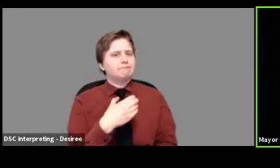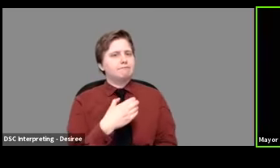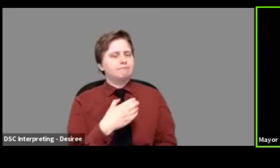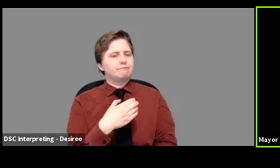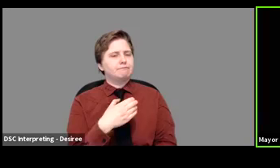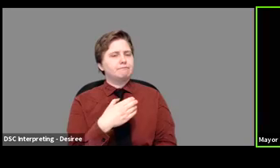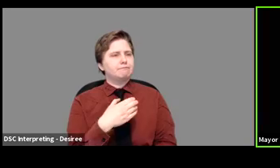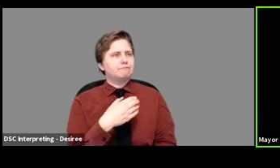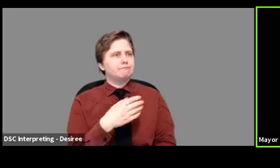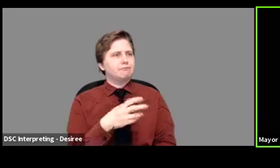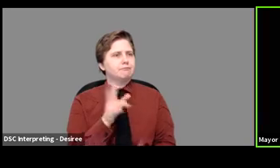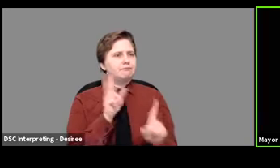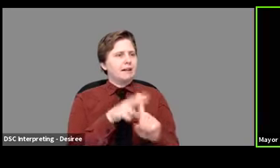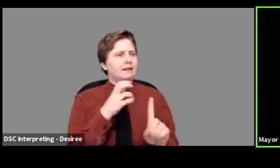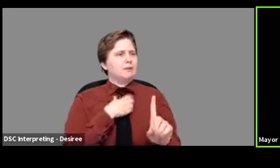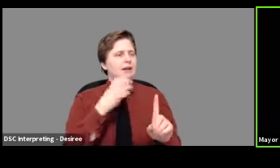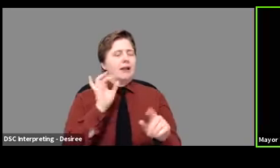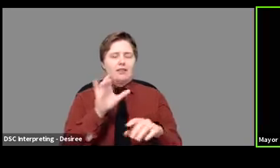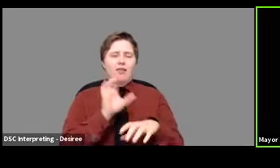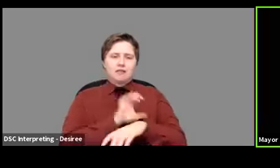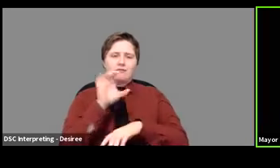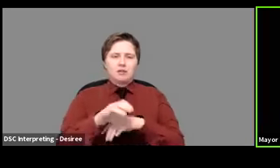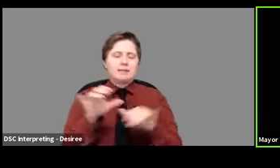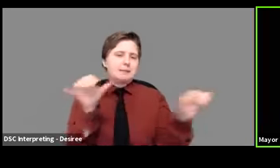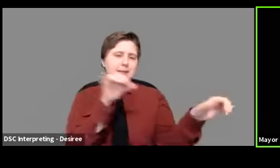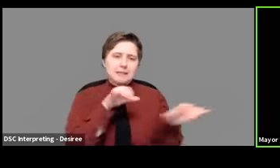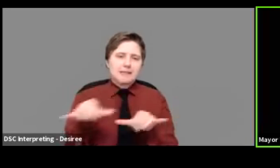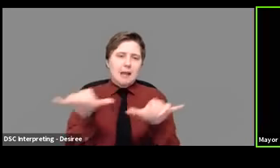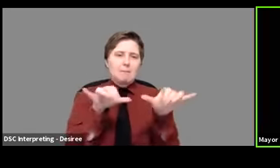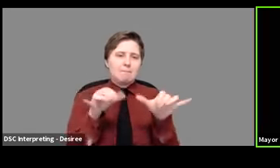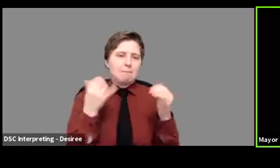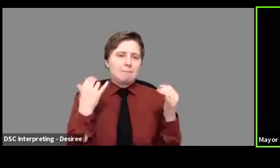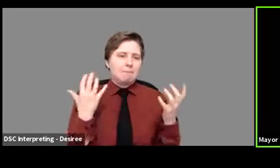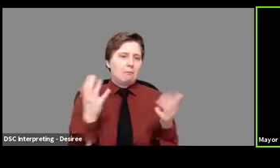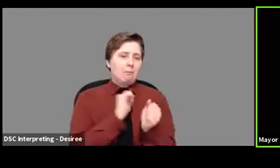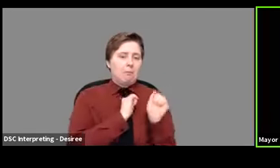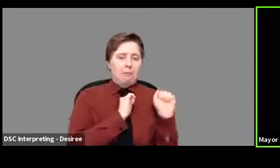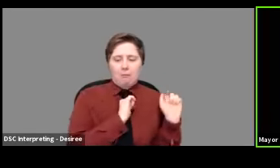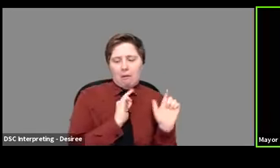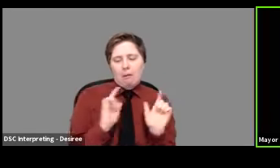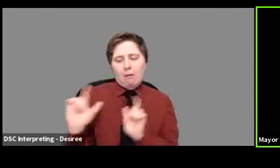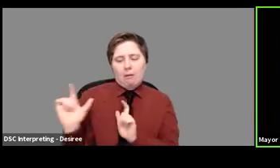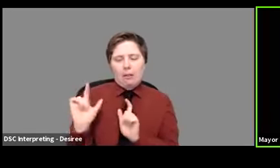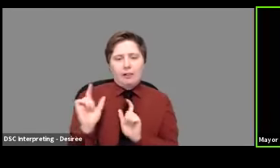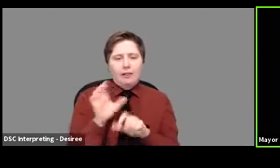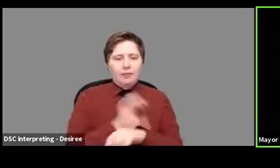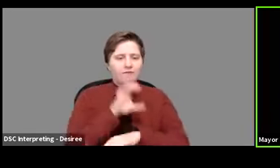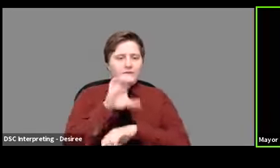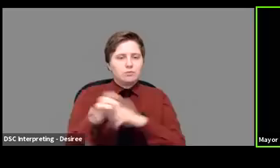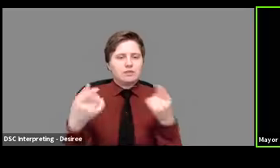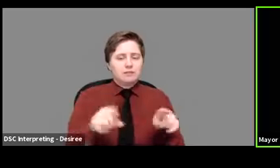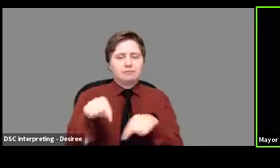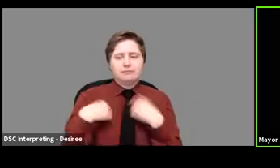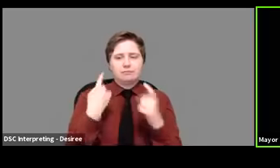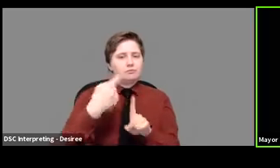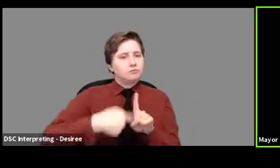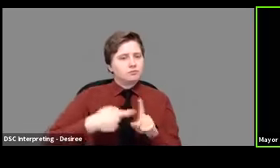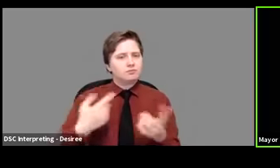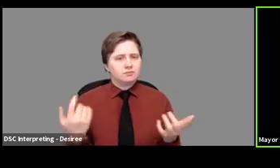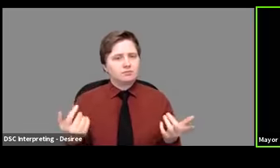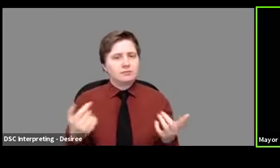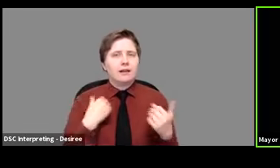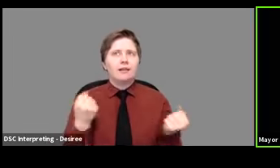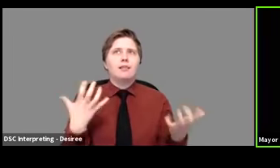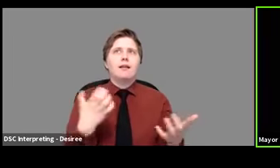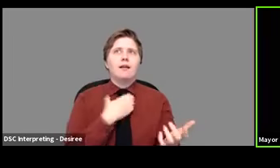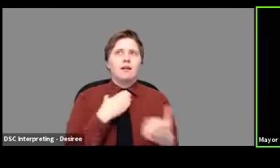And that would be enforced, frankly, in the same way that all of the enforcement has happened over the last month. We've gotten a lot of